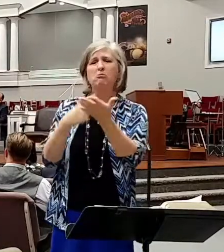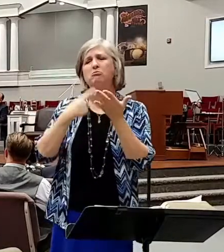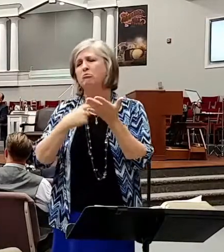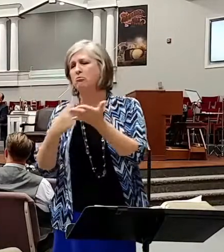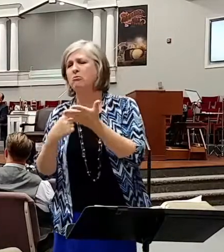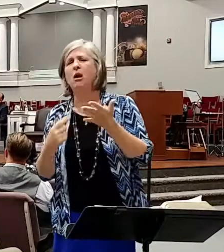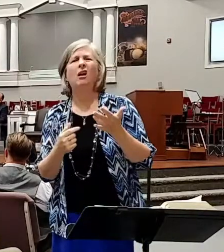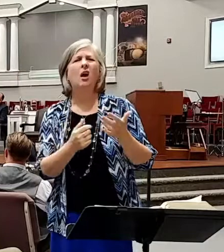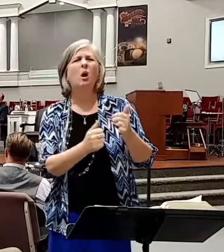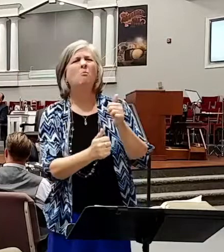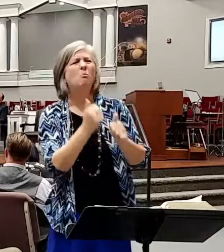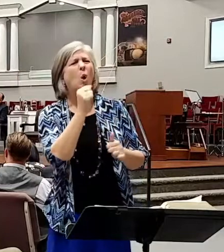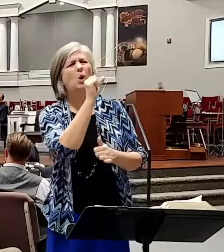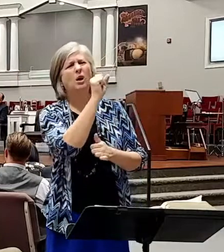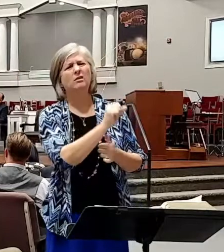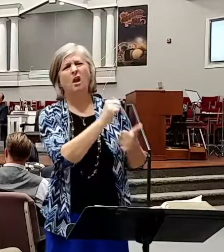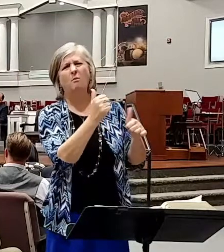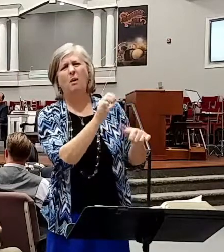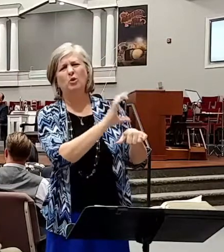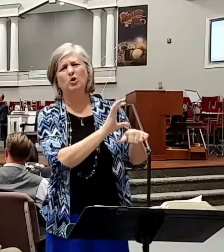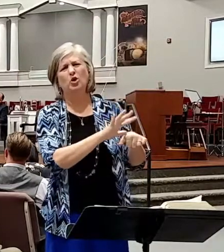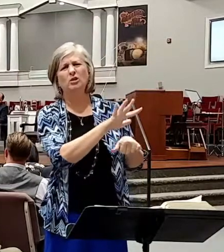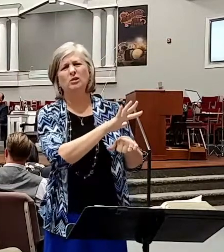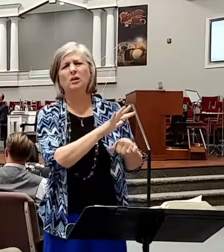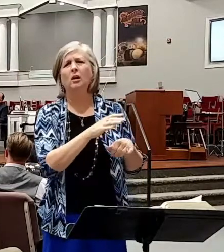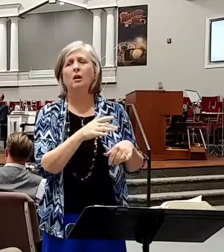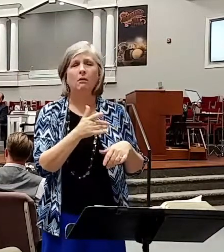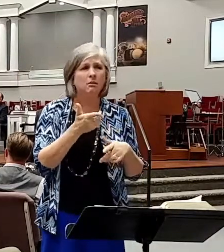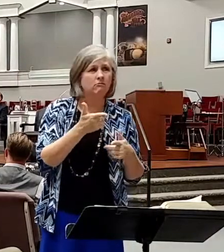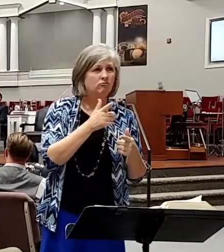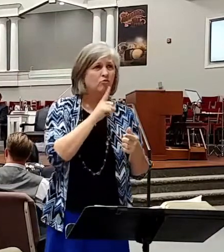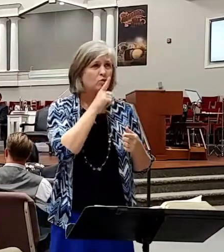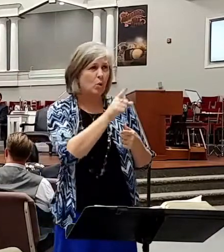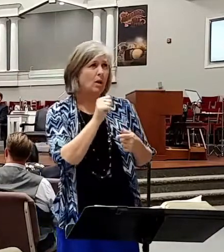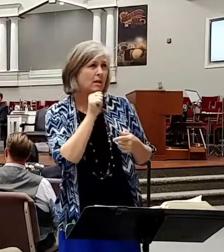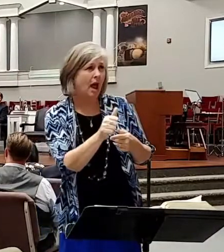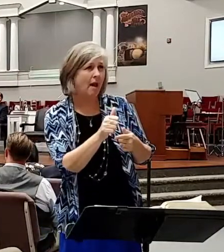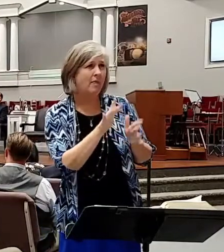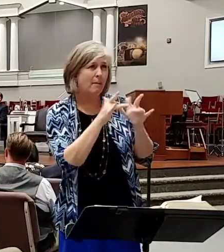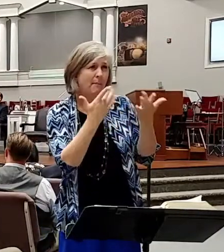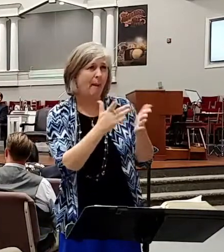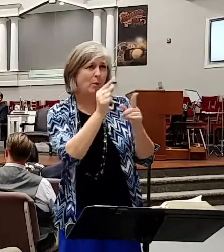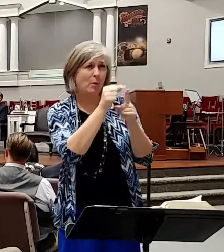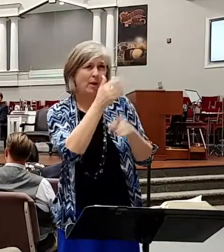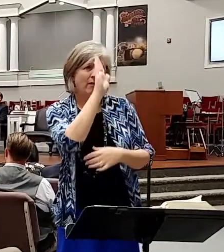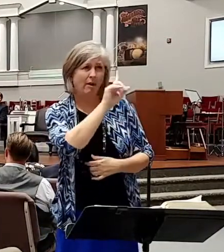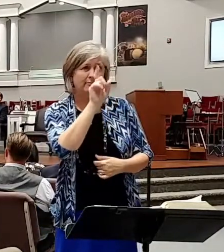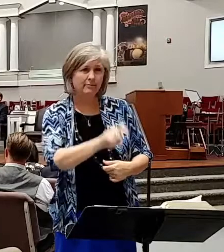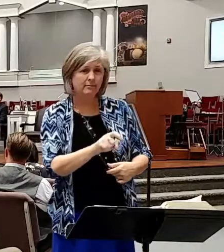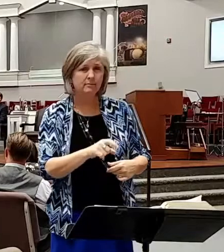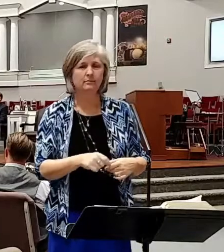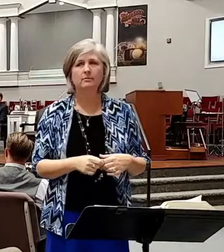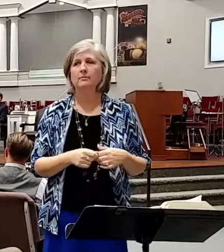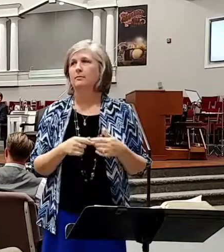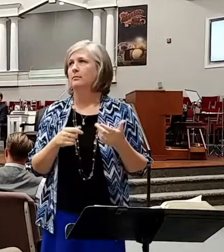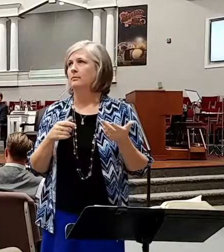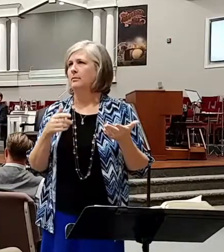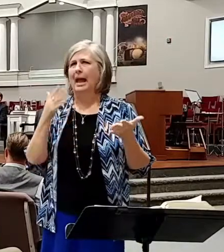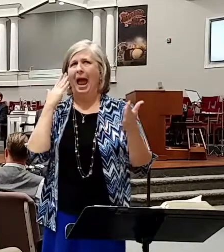Baptist circles in those days about whether or not the Bible was the Word of God. Well, I don't know if they ever got it settled, but we